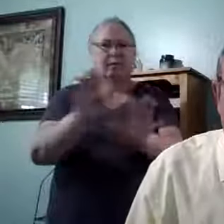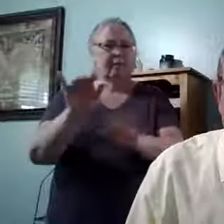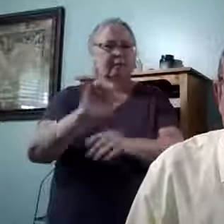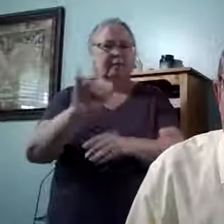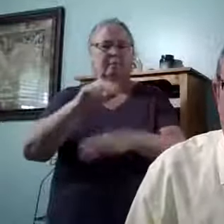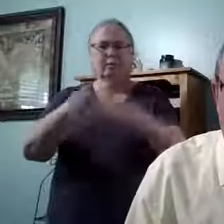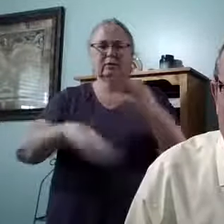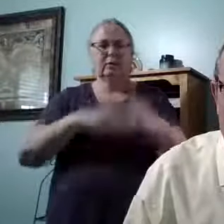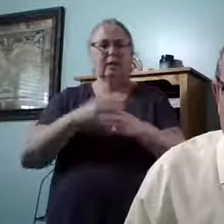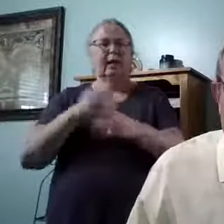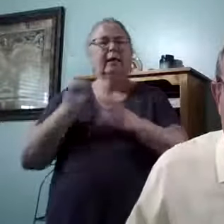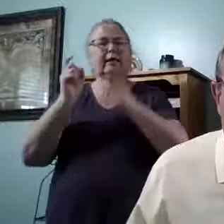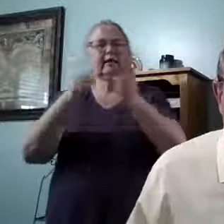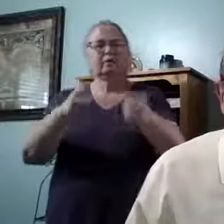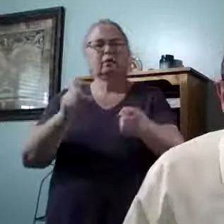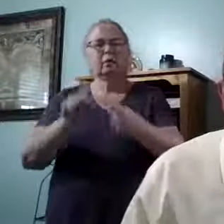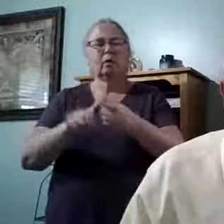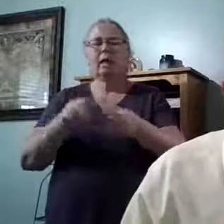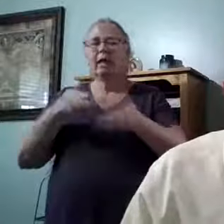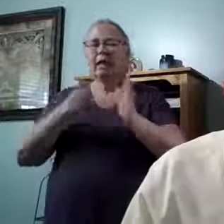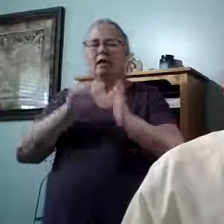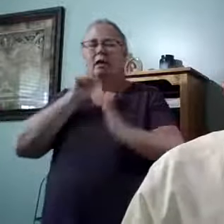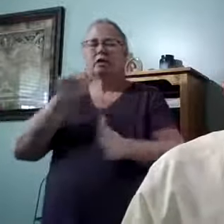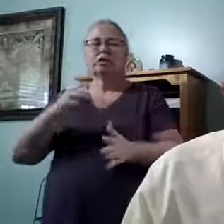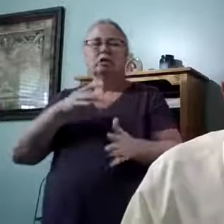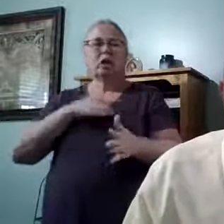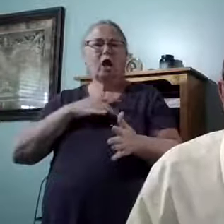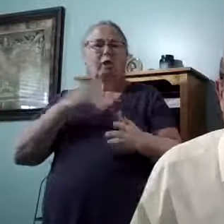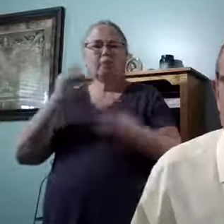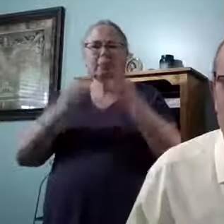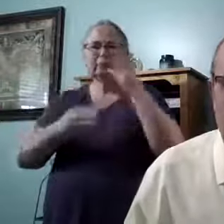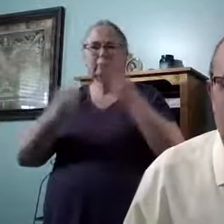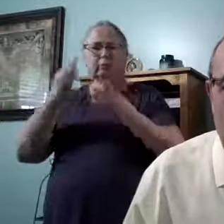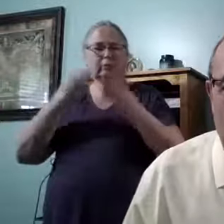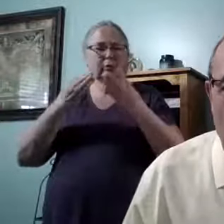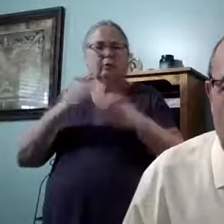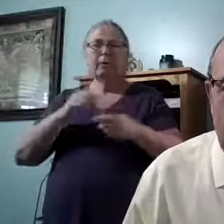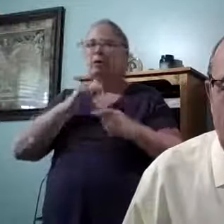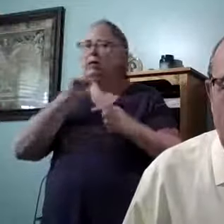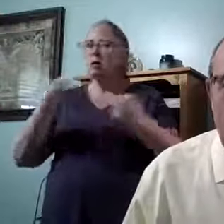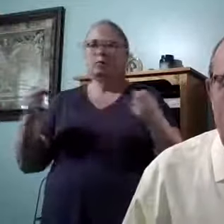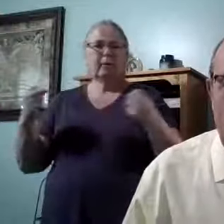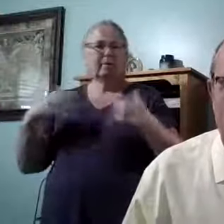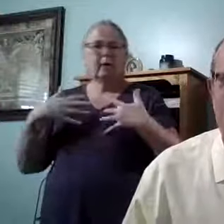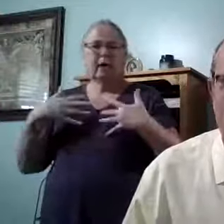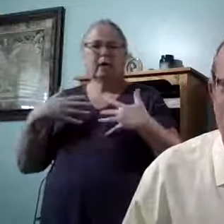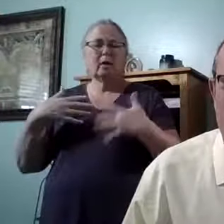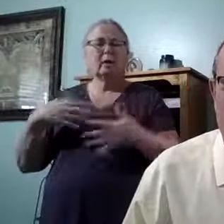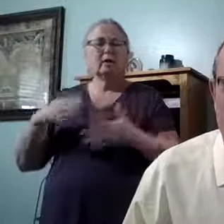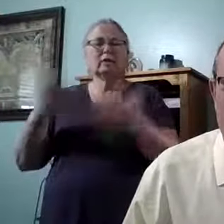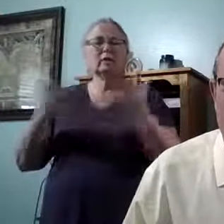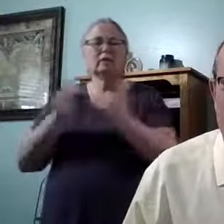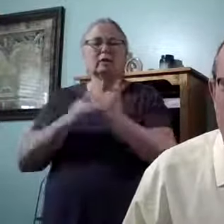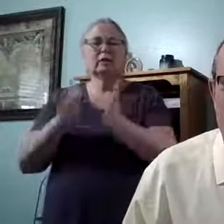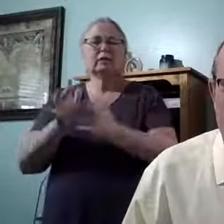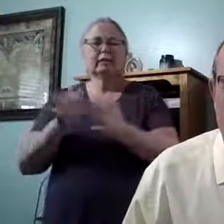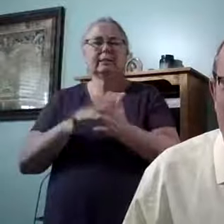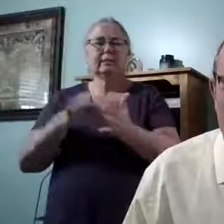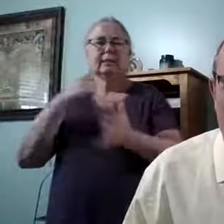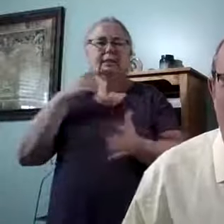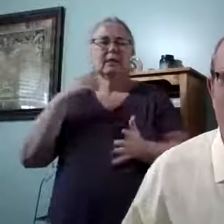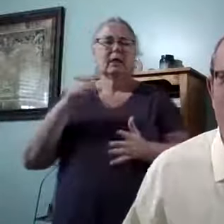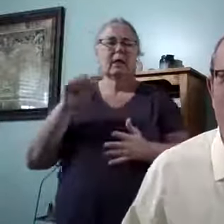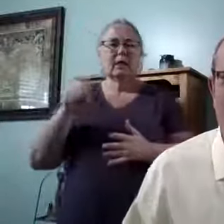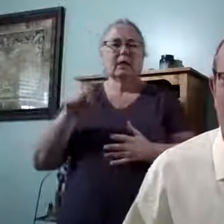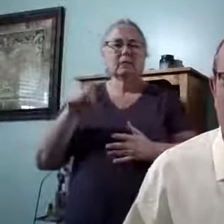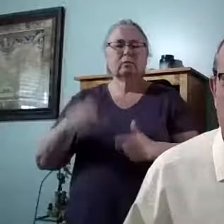I unto you. Let not your heart be troubled, neither let it be afraid. That's what Jesus said. Yeah,